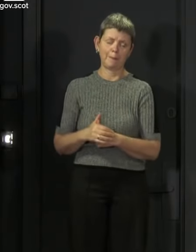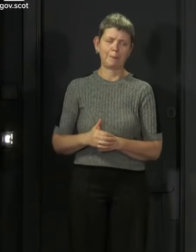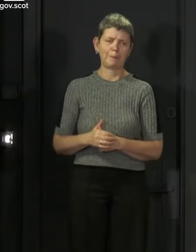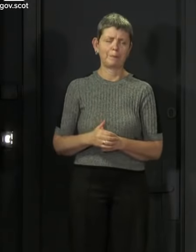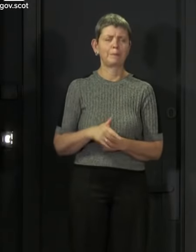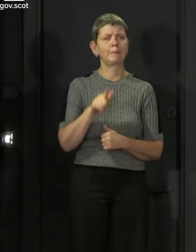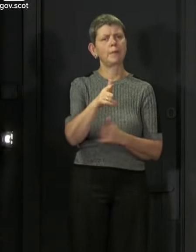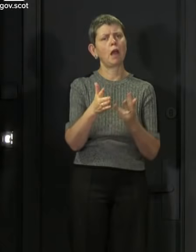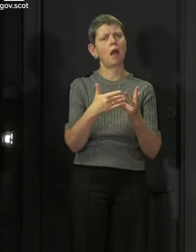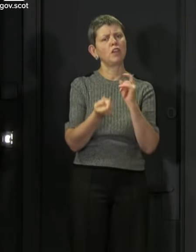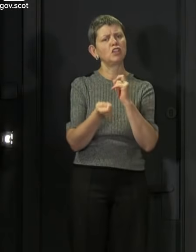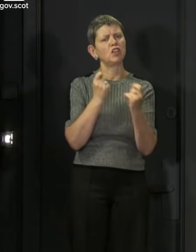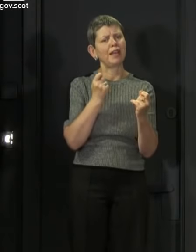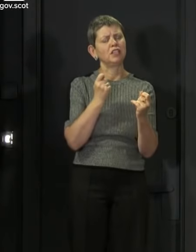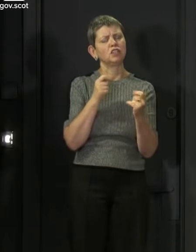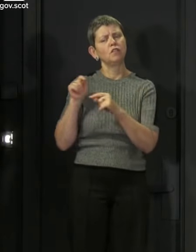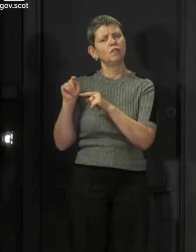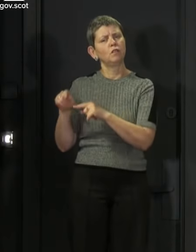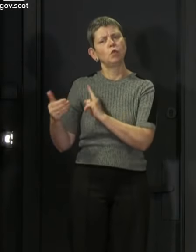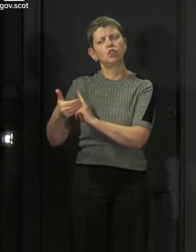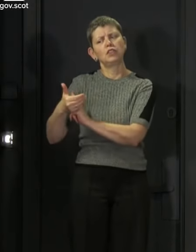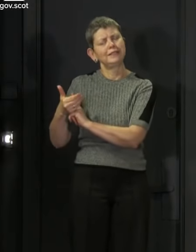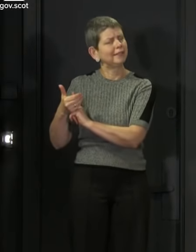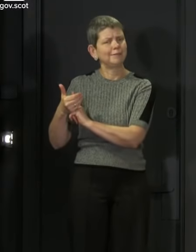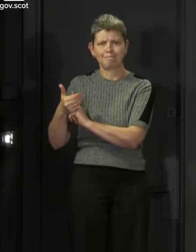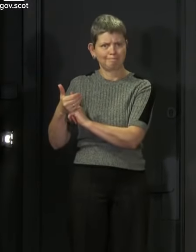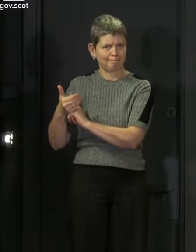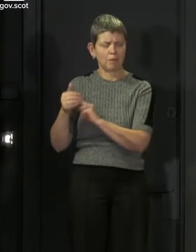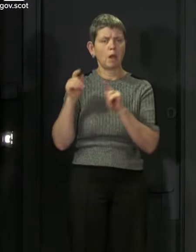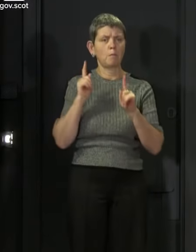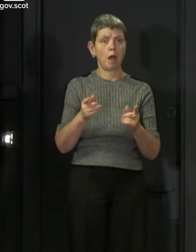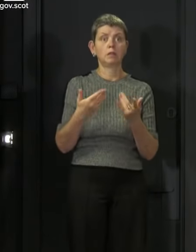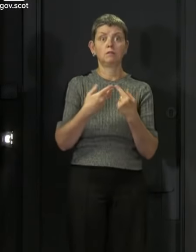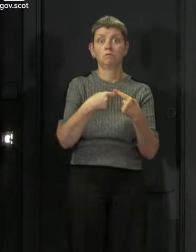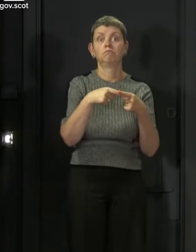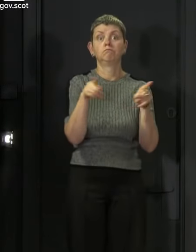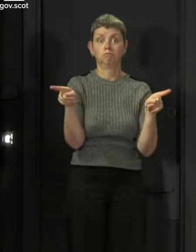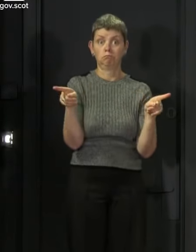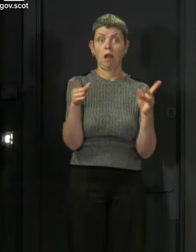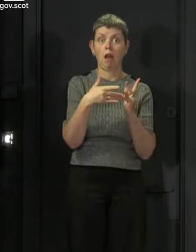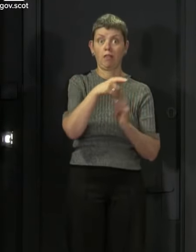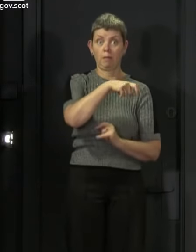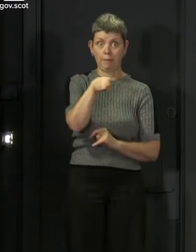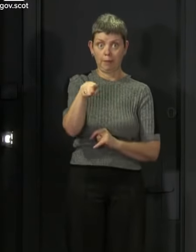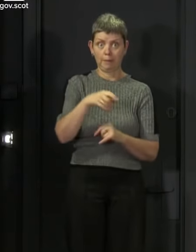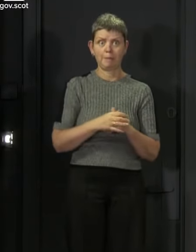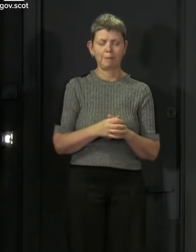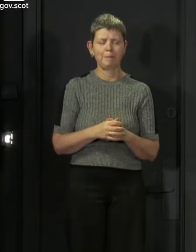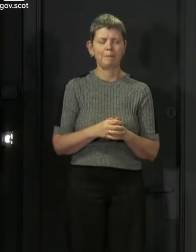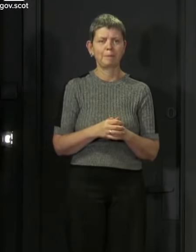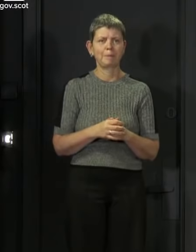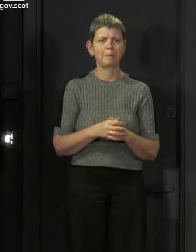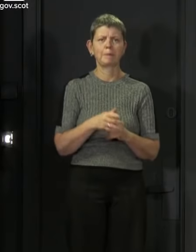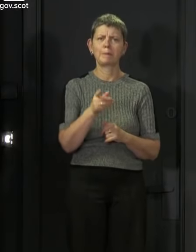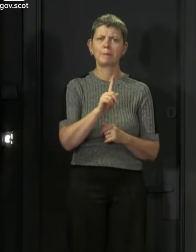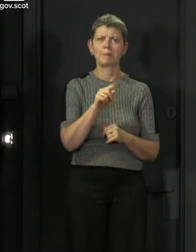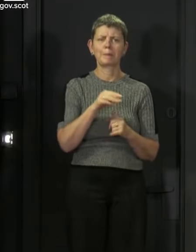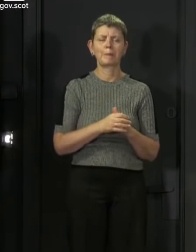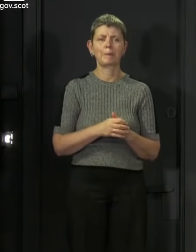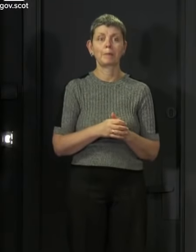other changes that come into effect today don't apply to people who are shielding, unfortunately, but they do apply to everyone else.